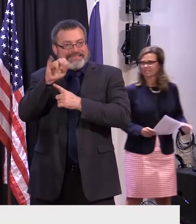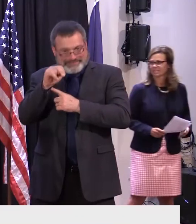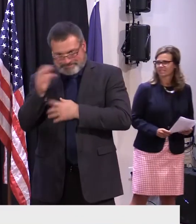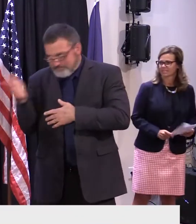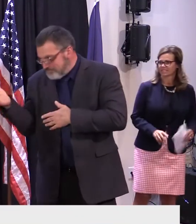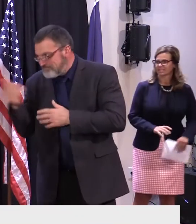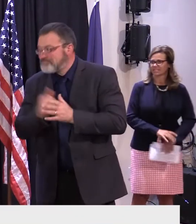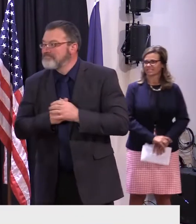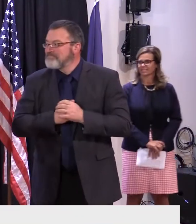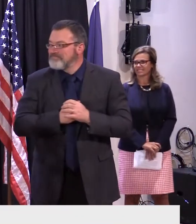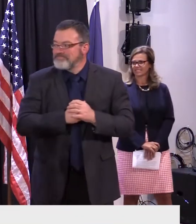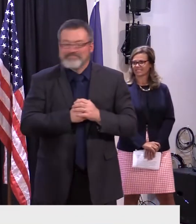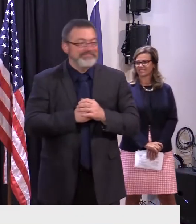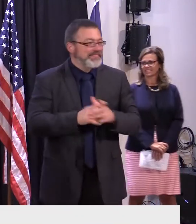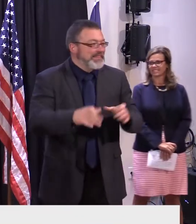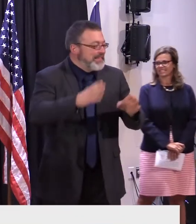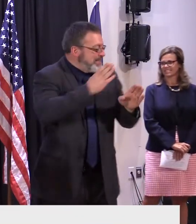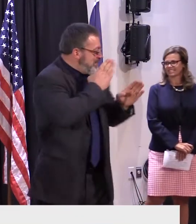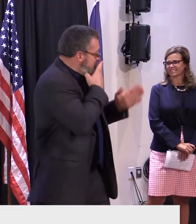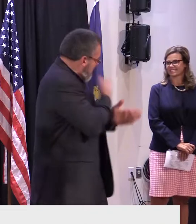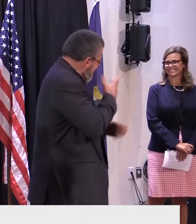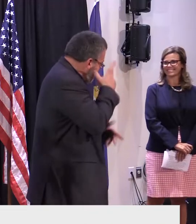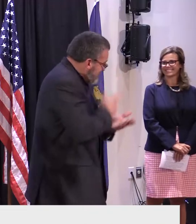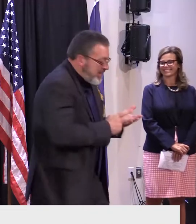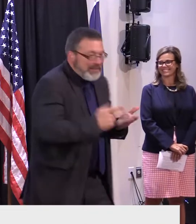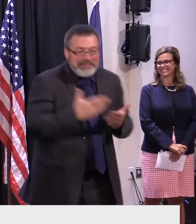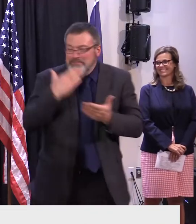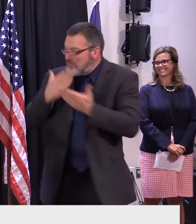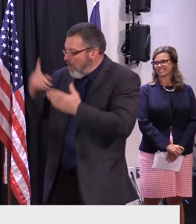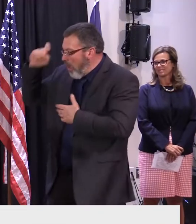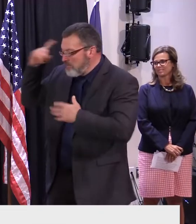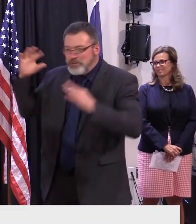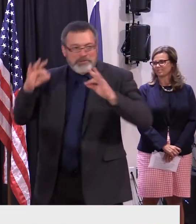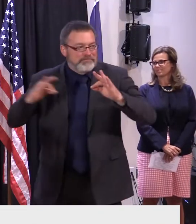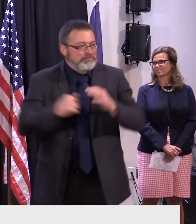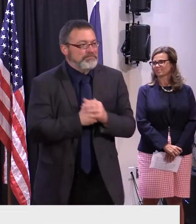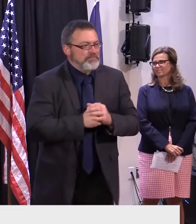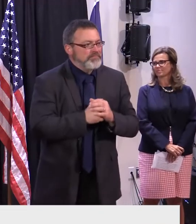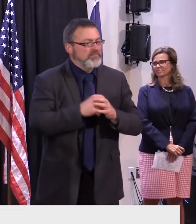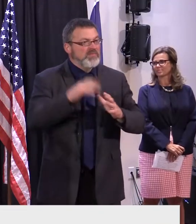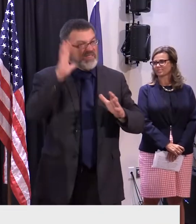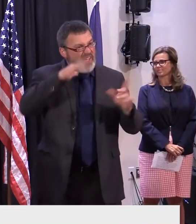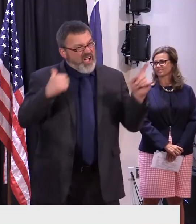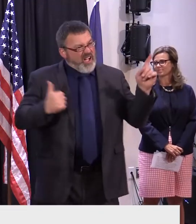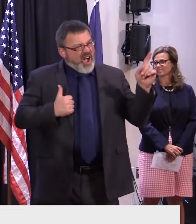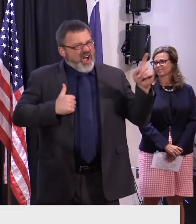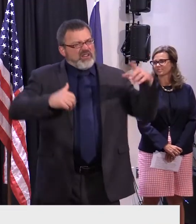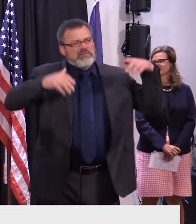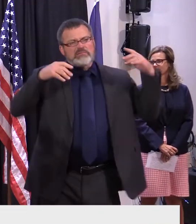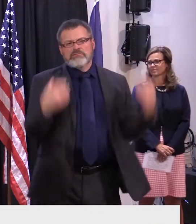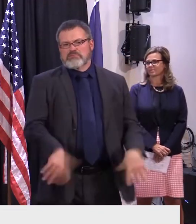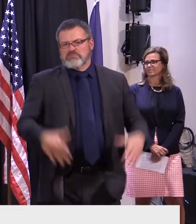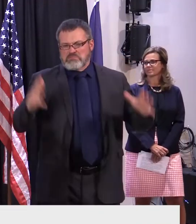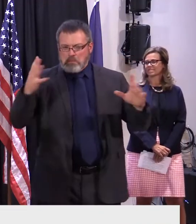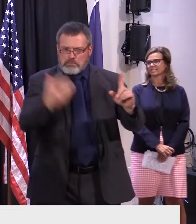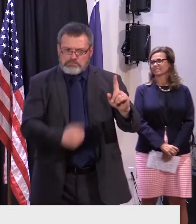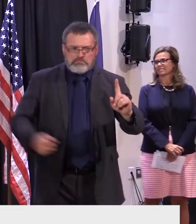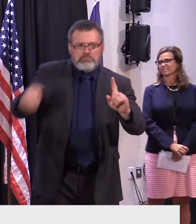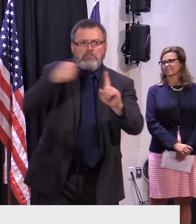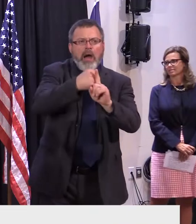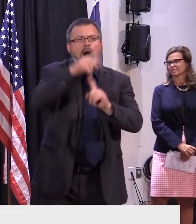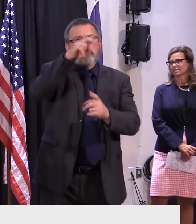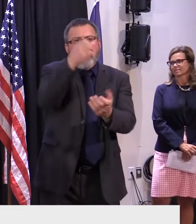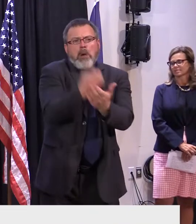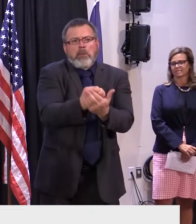Thanks, Secretary, and thanks, Governor. Canada's impact on the Vermont economy is very well established and of